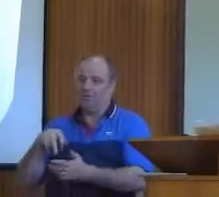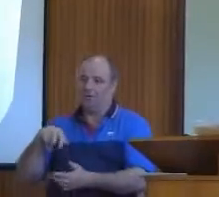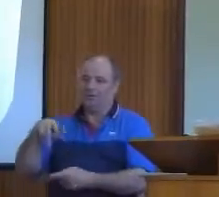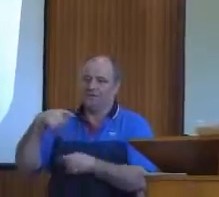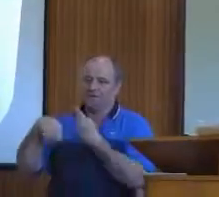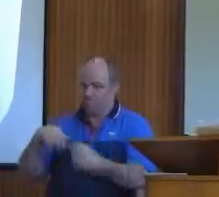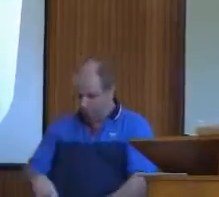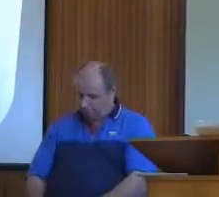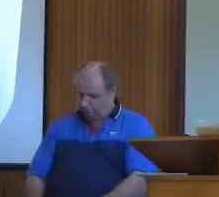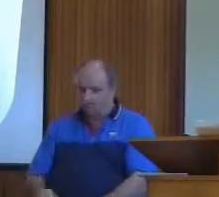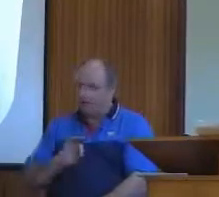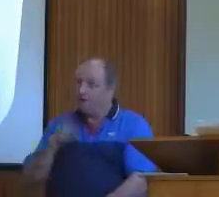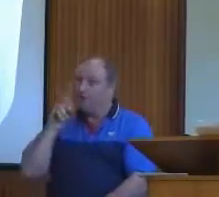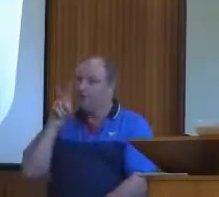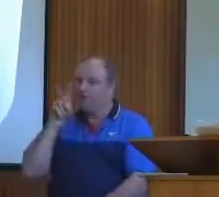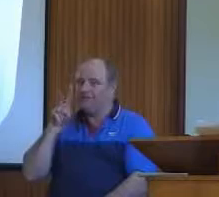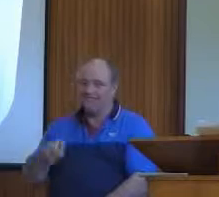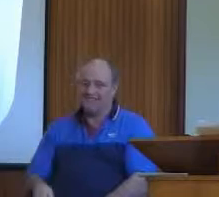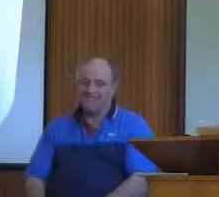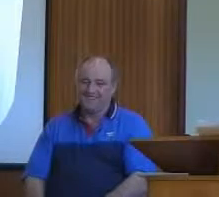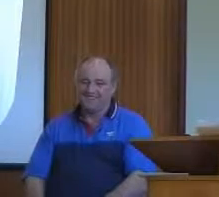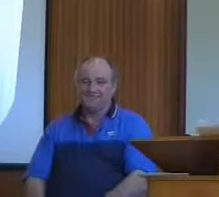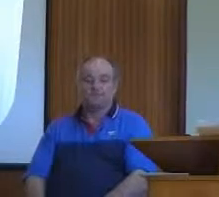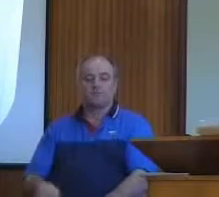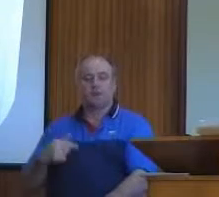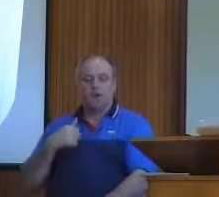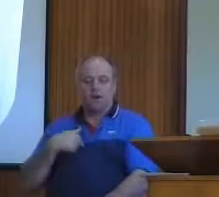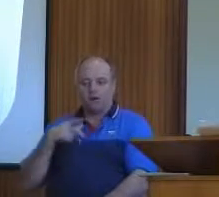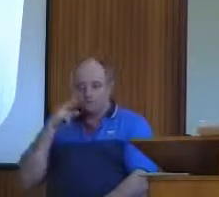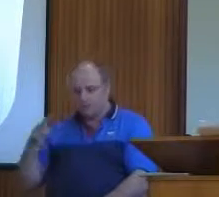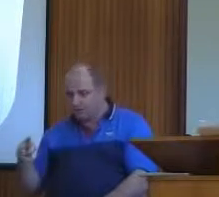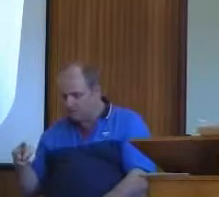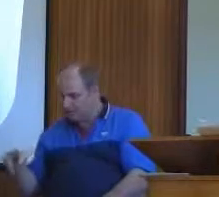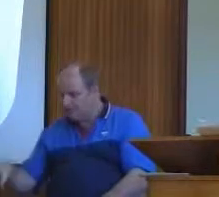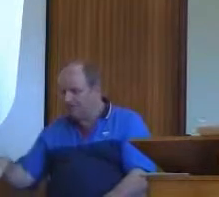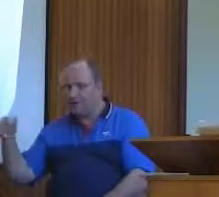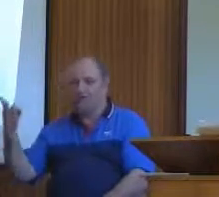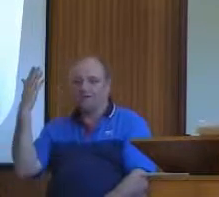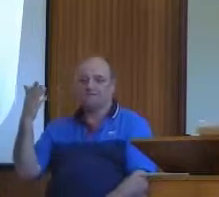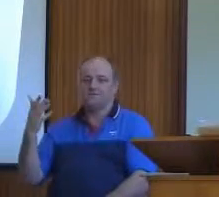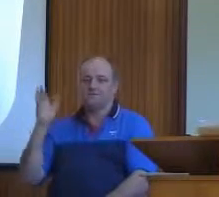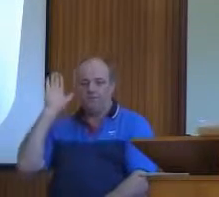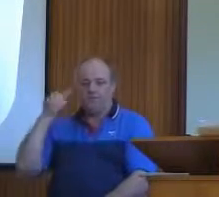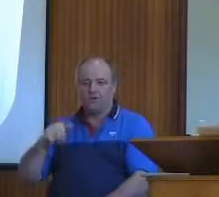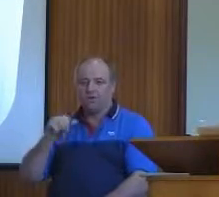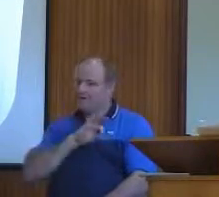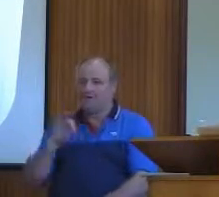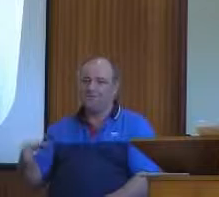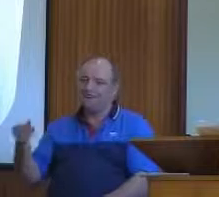But when I saw them, I chose to pick them up. It would have been foolish not to. There was no merit in my picking